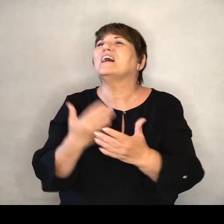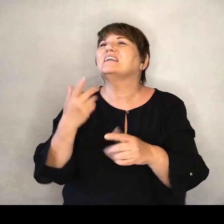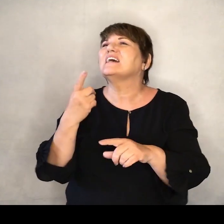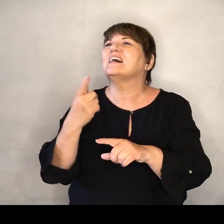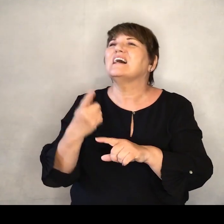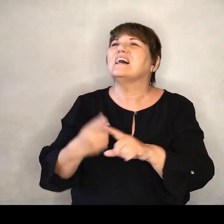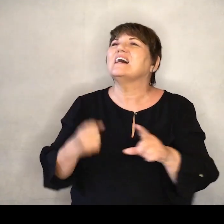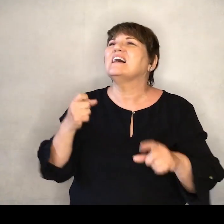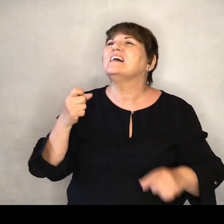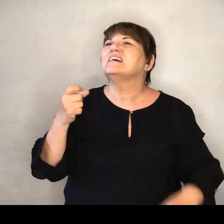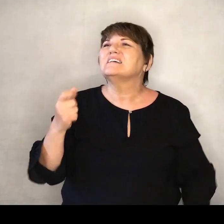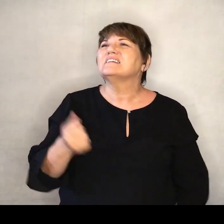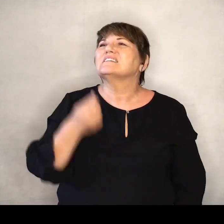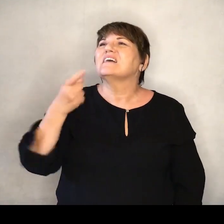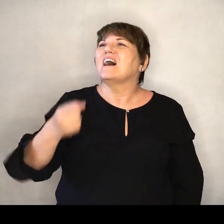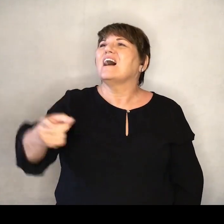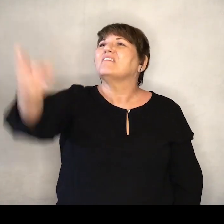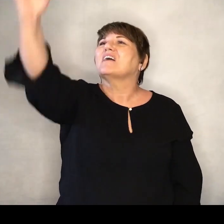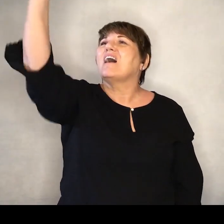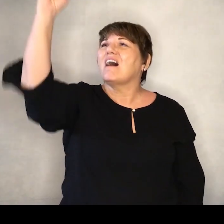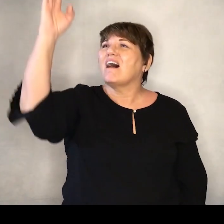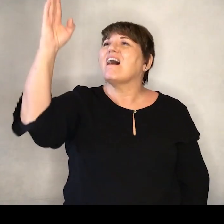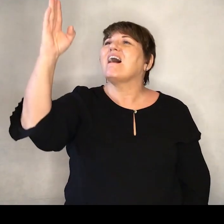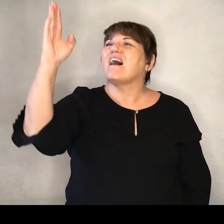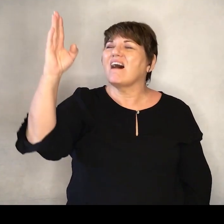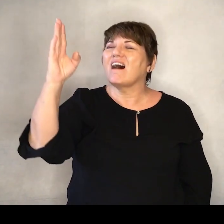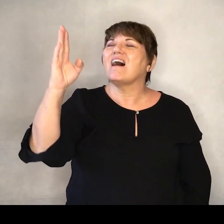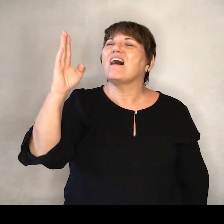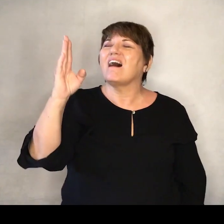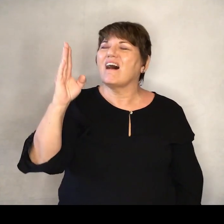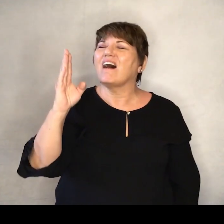goodness of God.